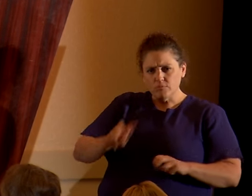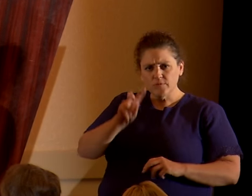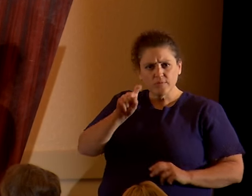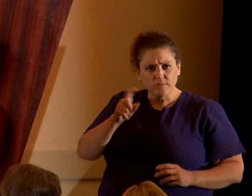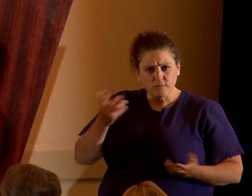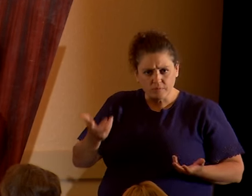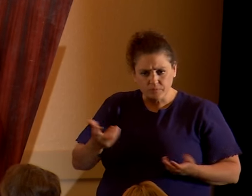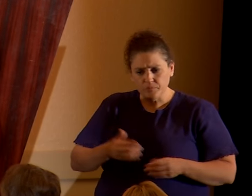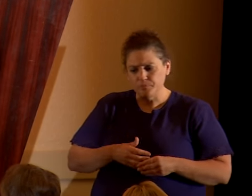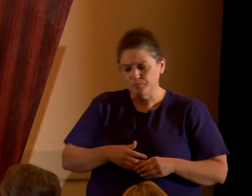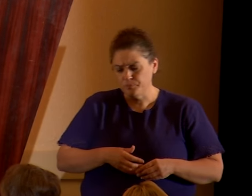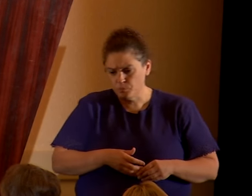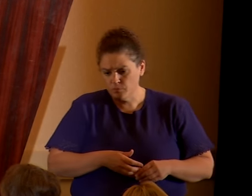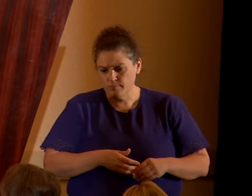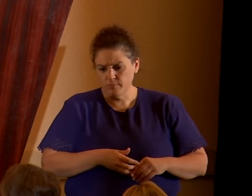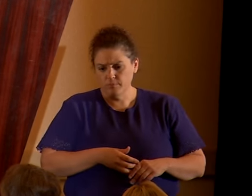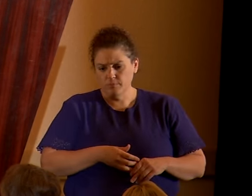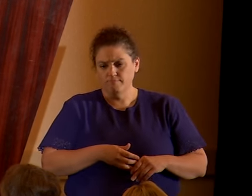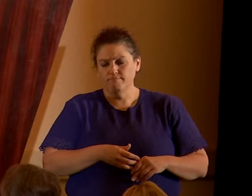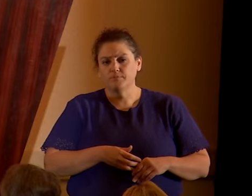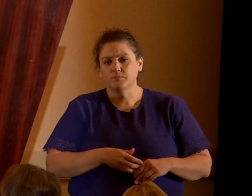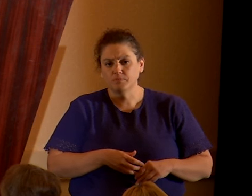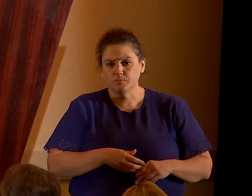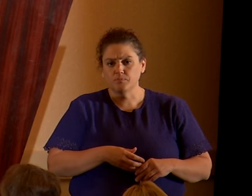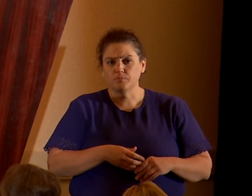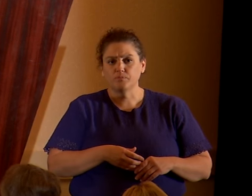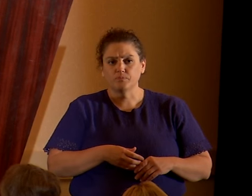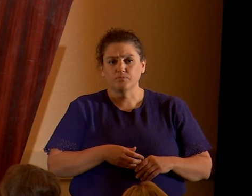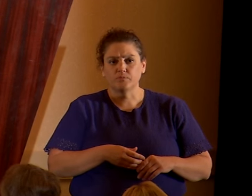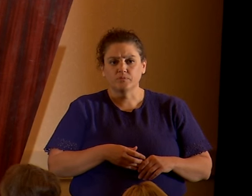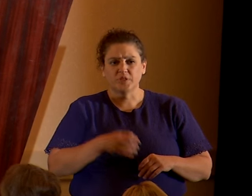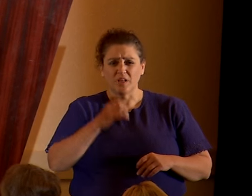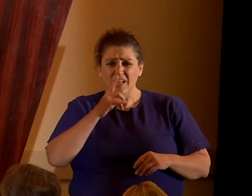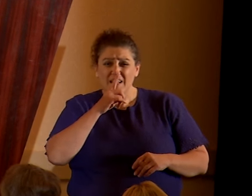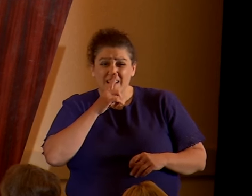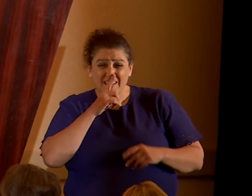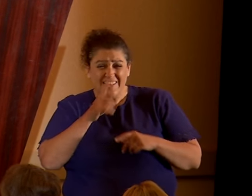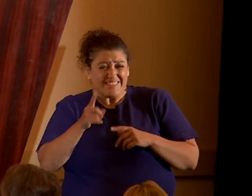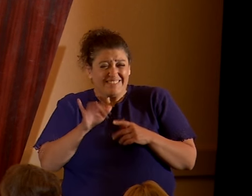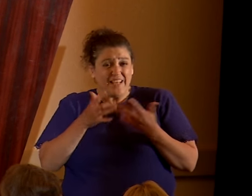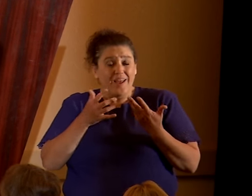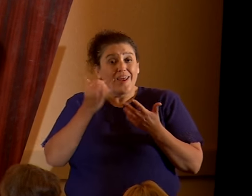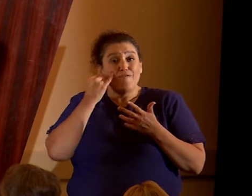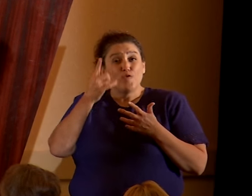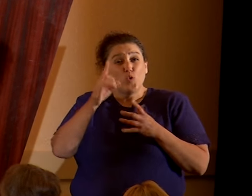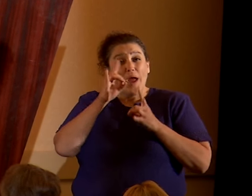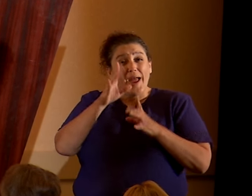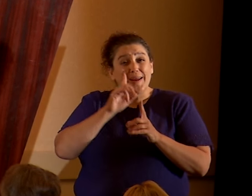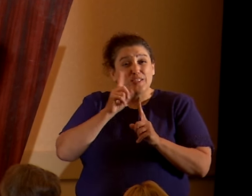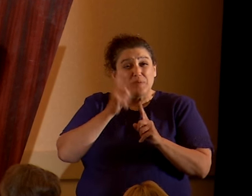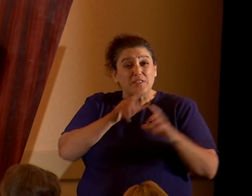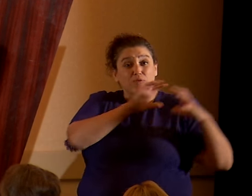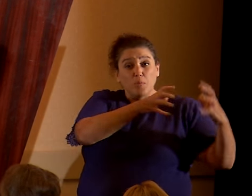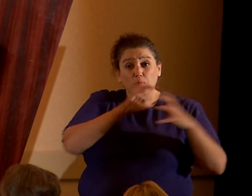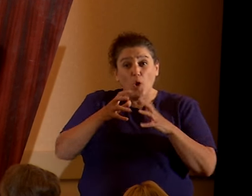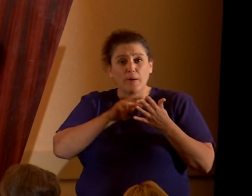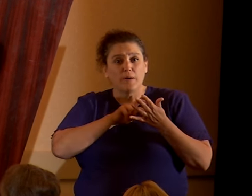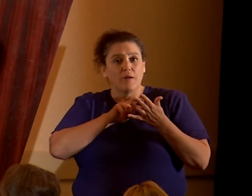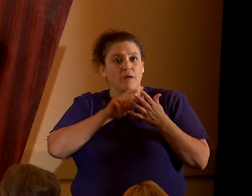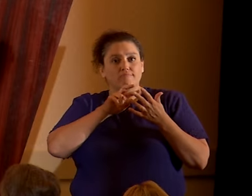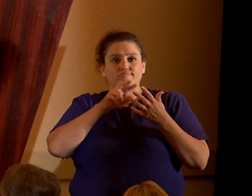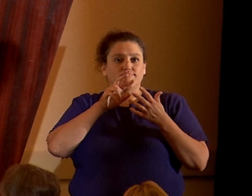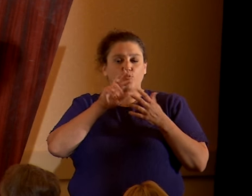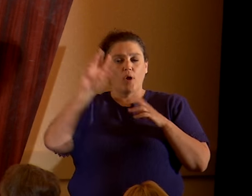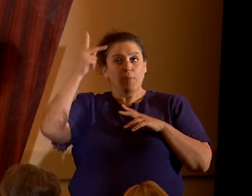party is equivalent to hating people who hold democratic republican values? Why would anybody criticize Islam